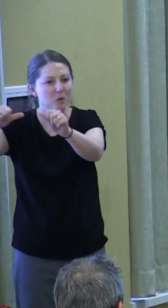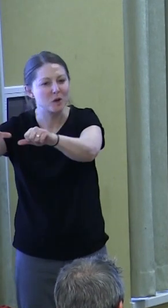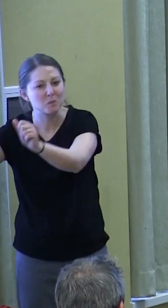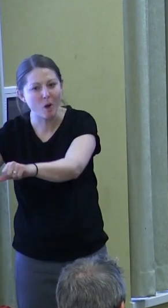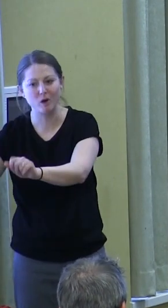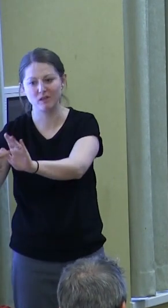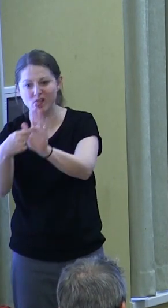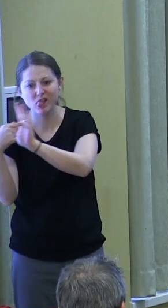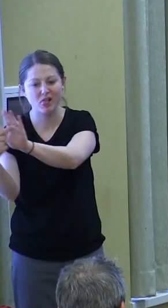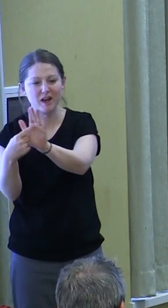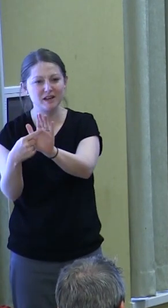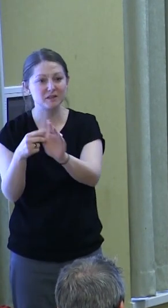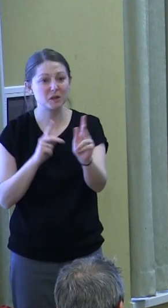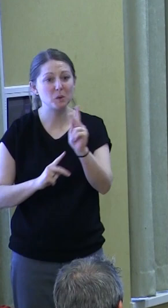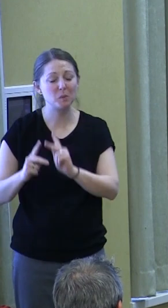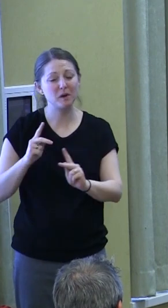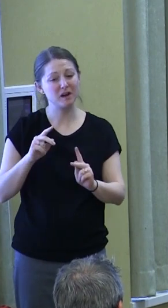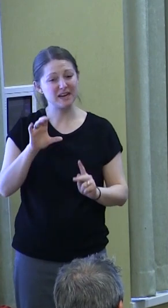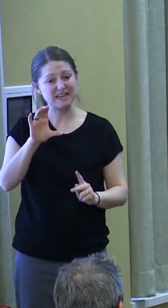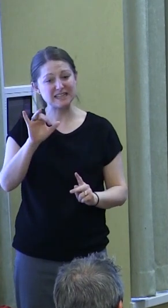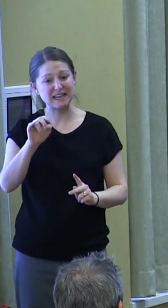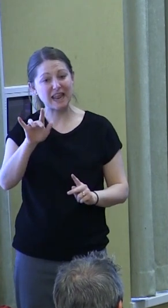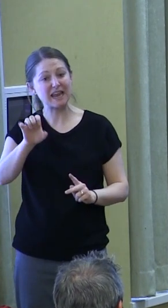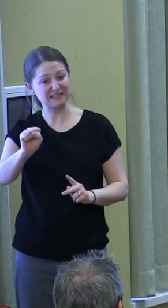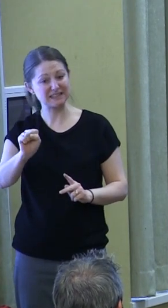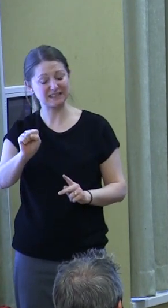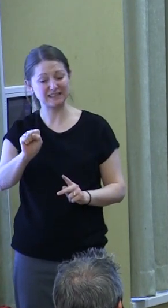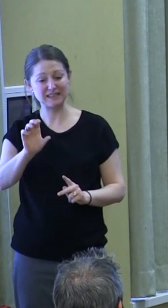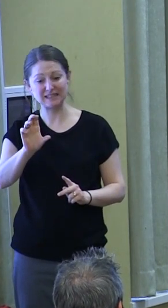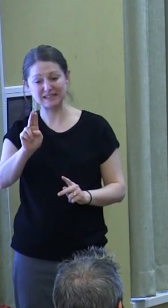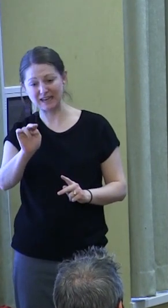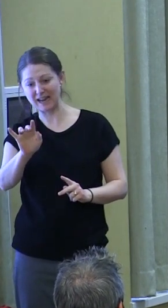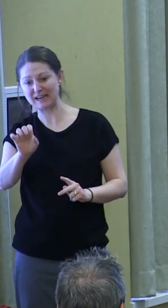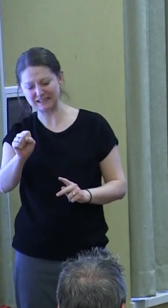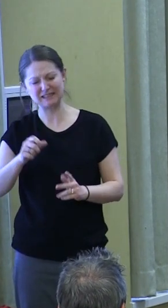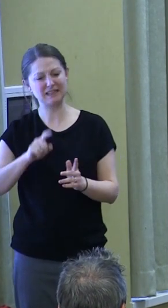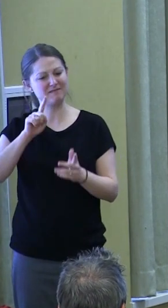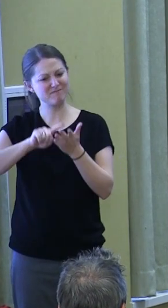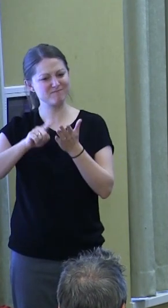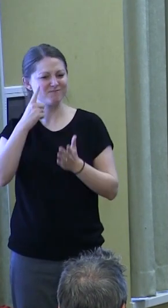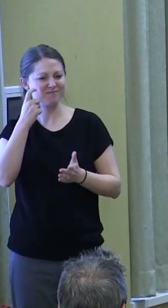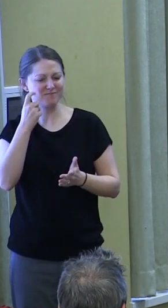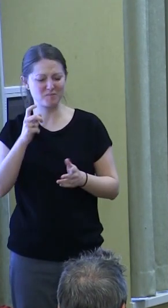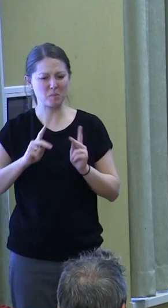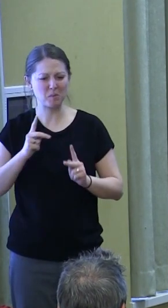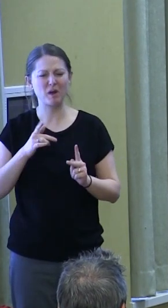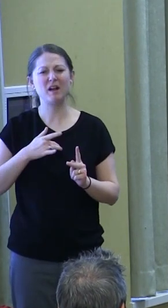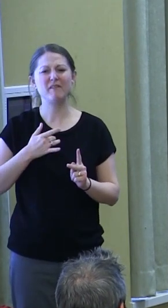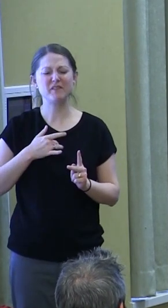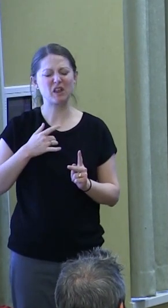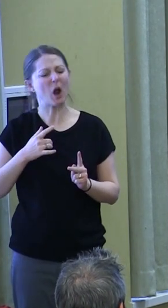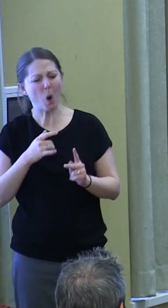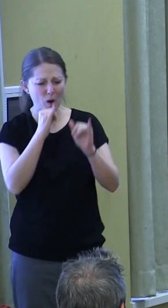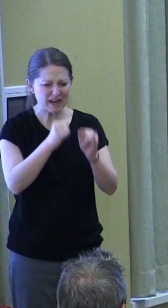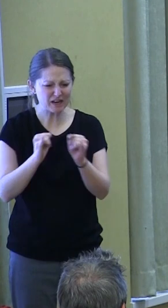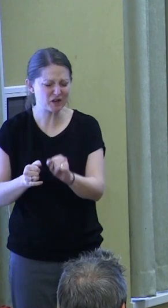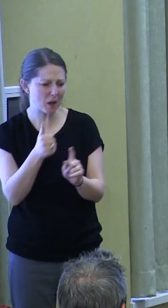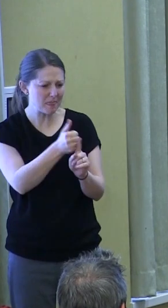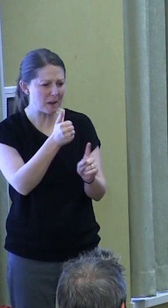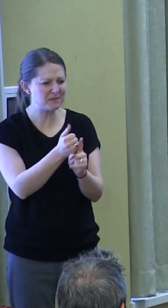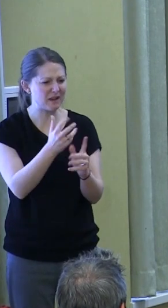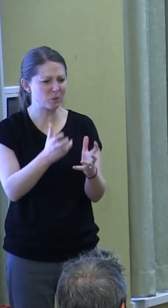Cynics then believing that their political efforts are useless, perhaps that everyone's just out for their own mere self-interest,